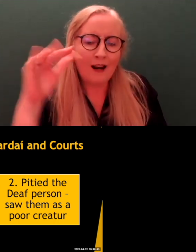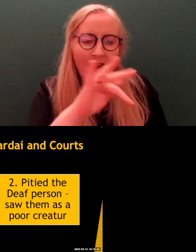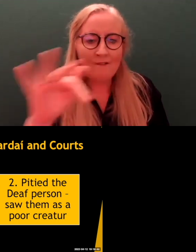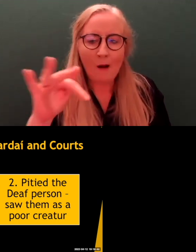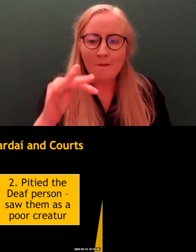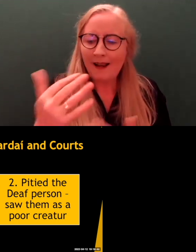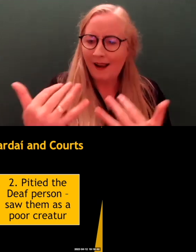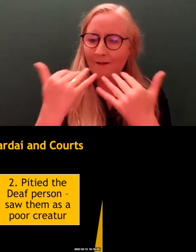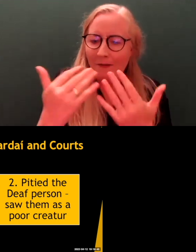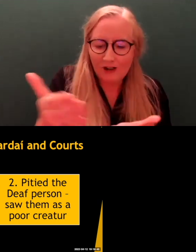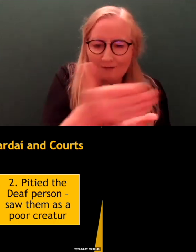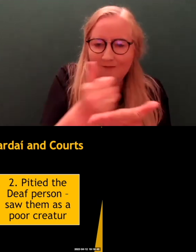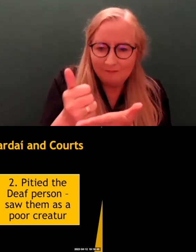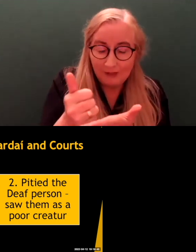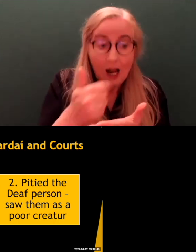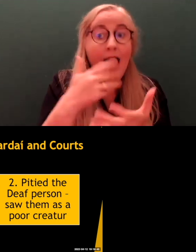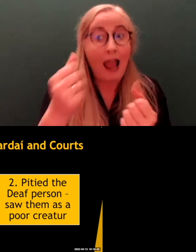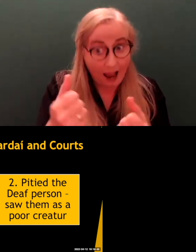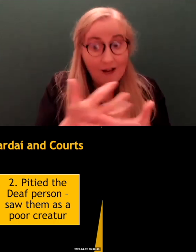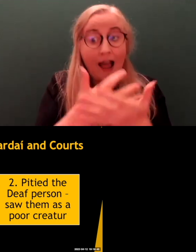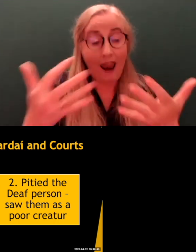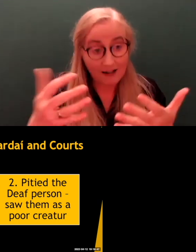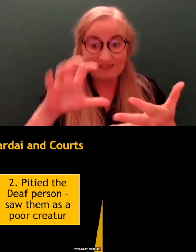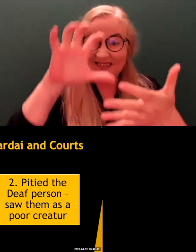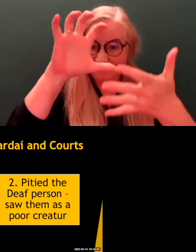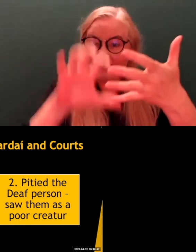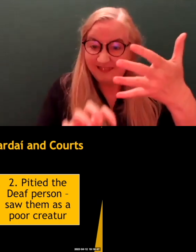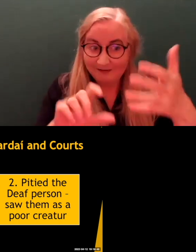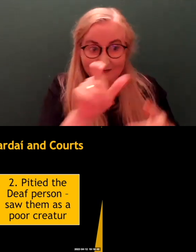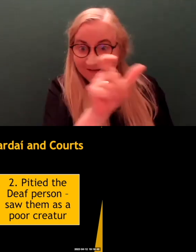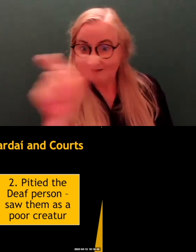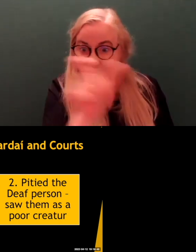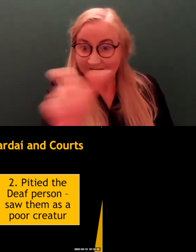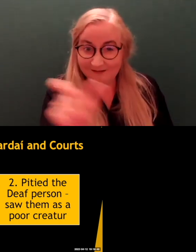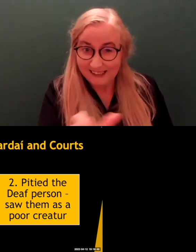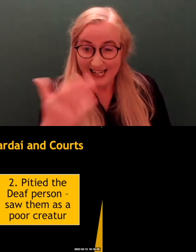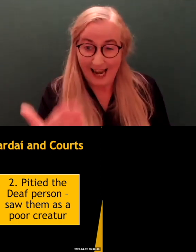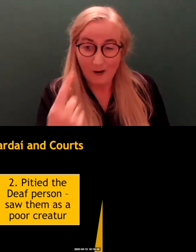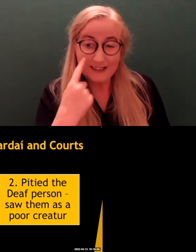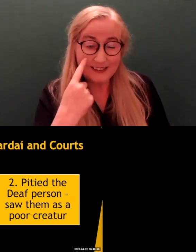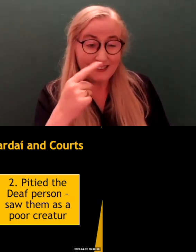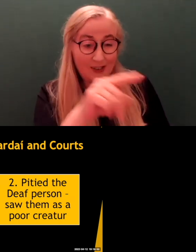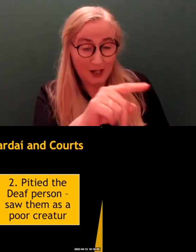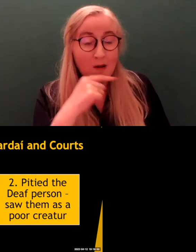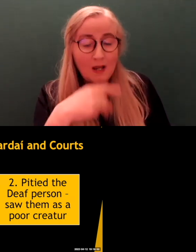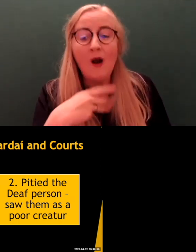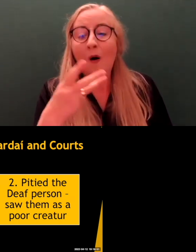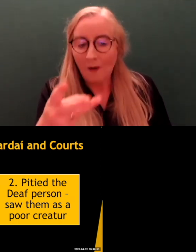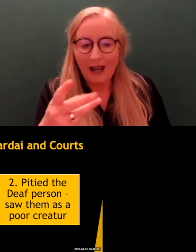there is quite a large chunk of text of words coming at you. And I will read them out and kind of give a second, and